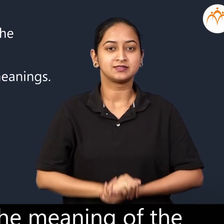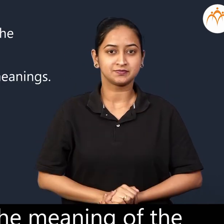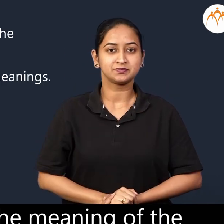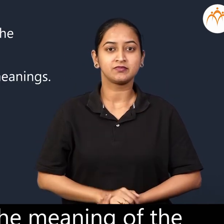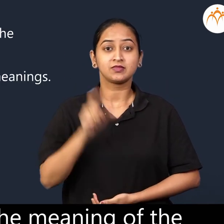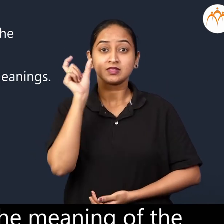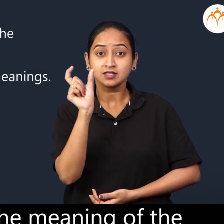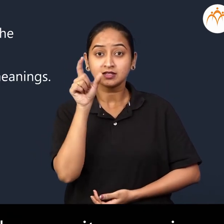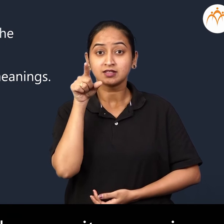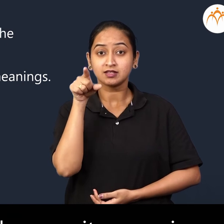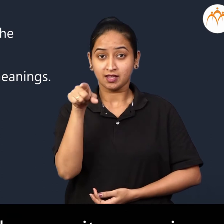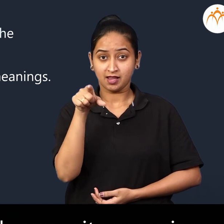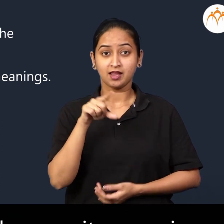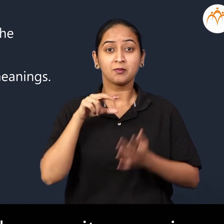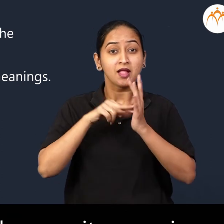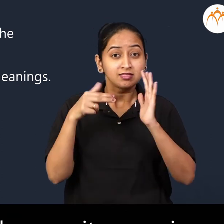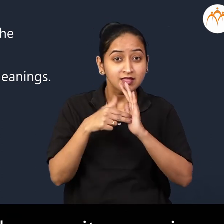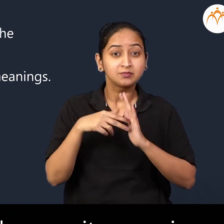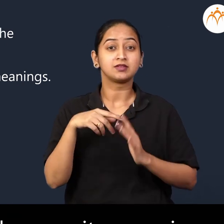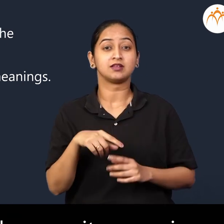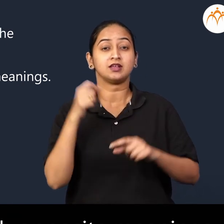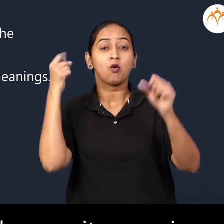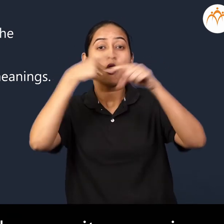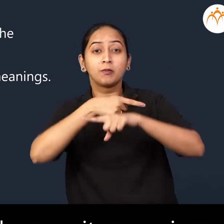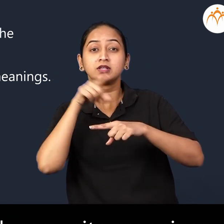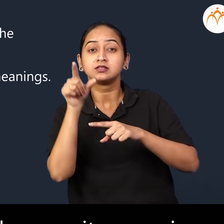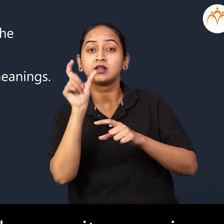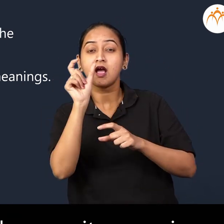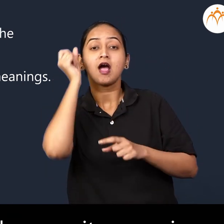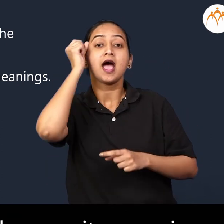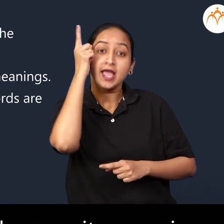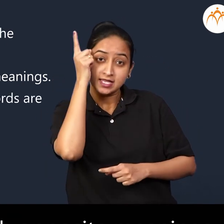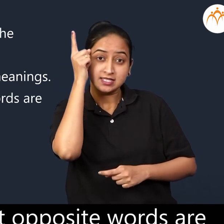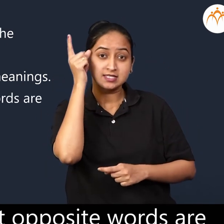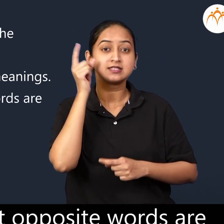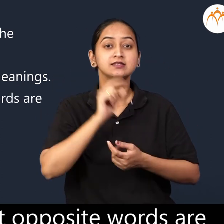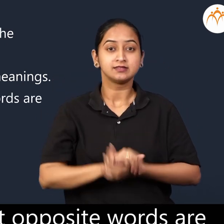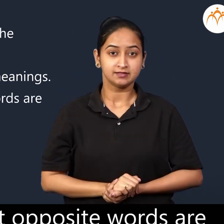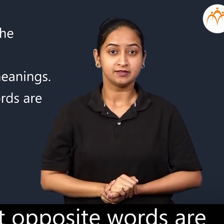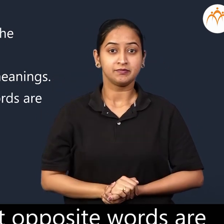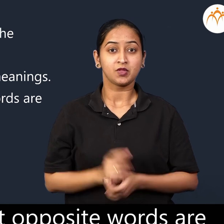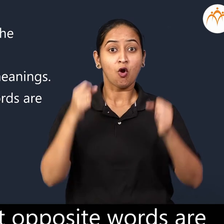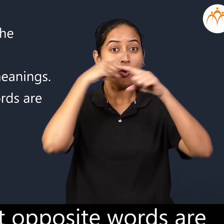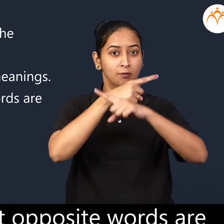word We learnt words with opposite meaning We understood that